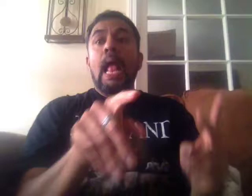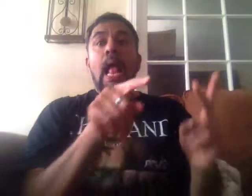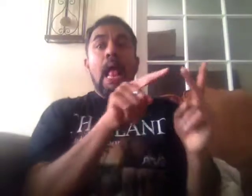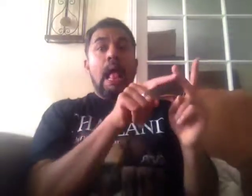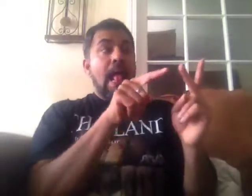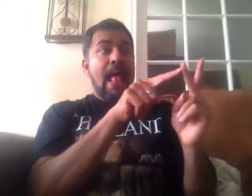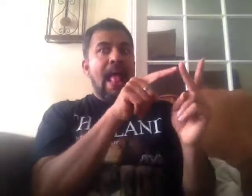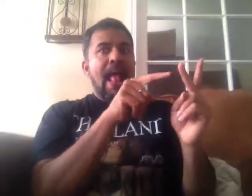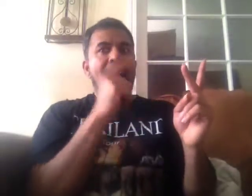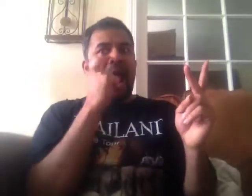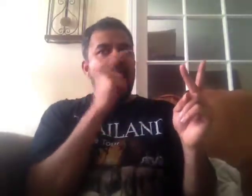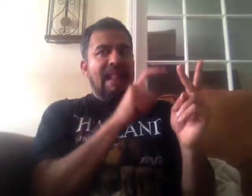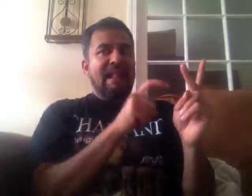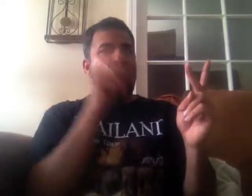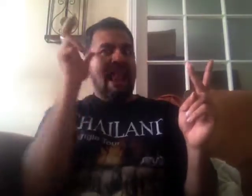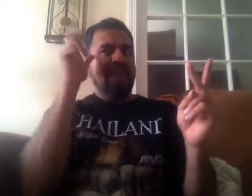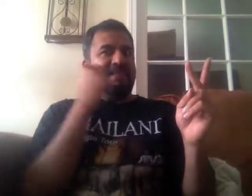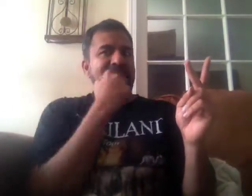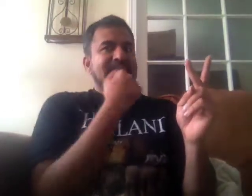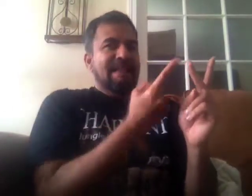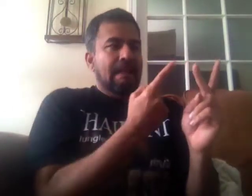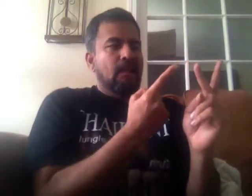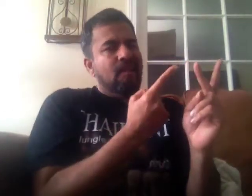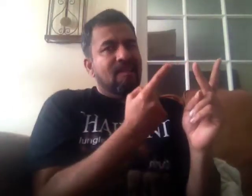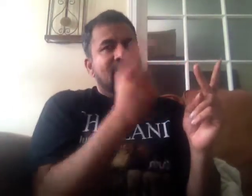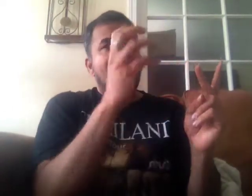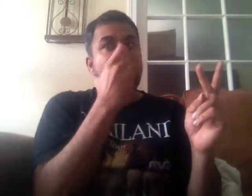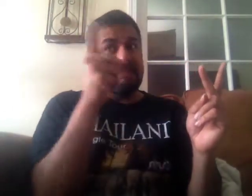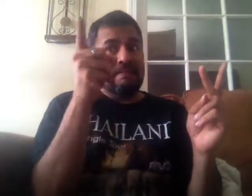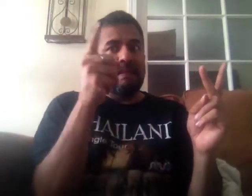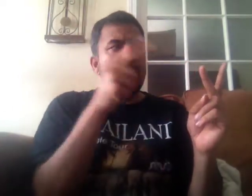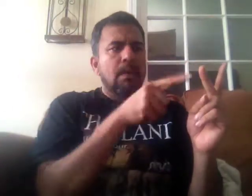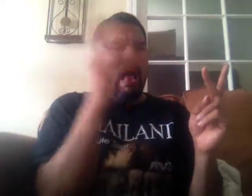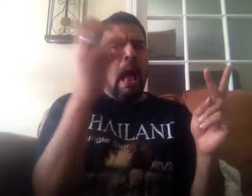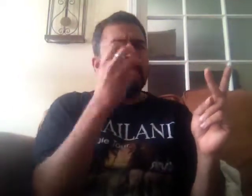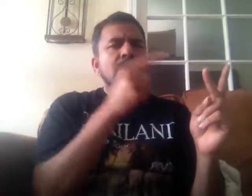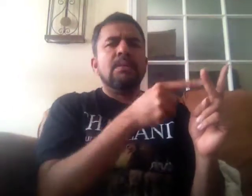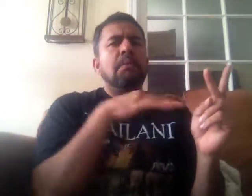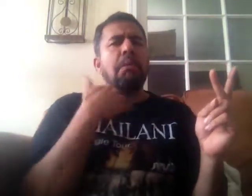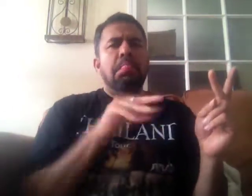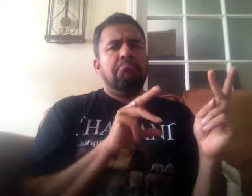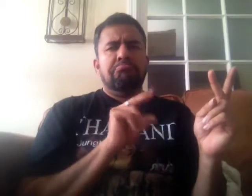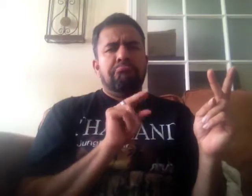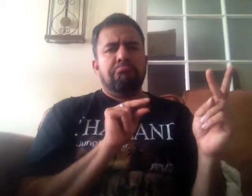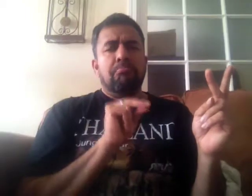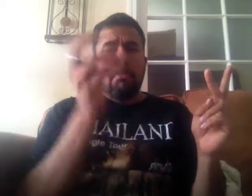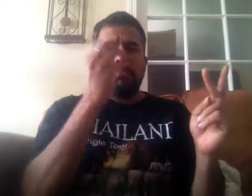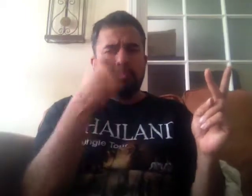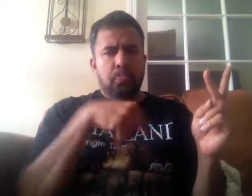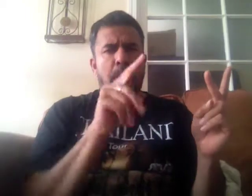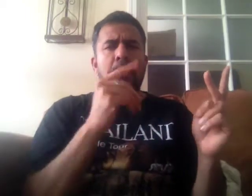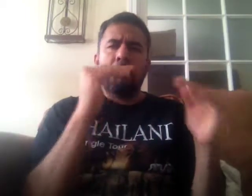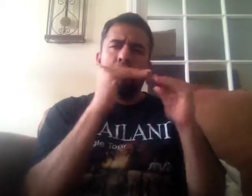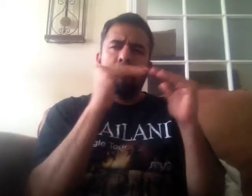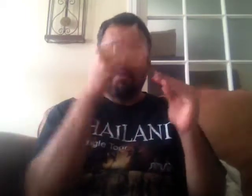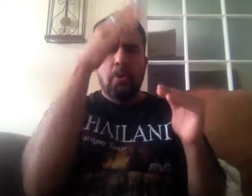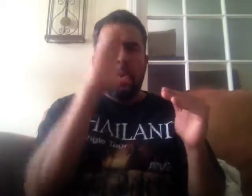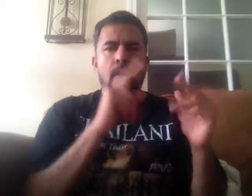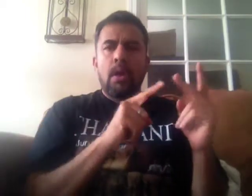My name is Holy Daddy's Pants. What? No, one time you were right there